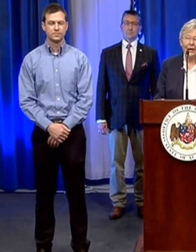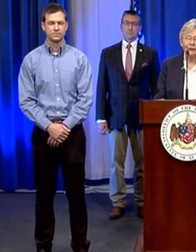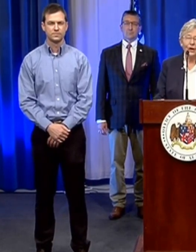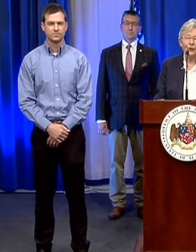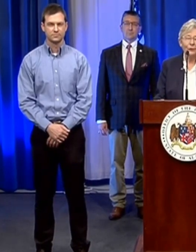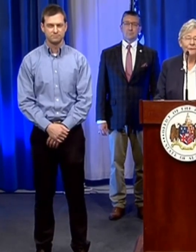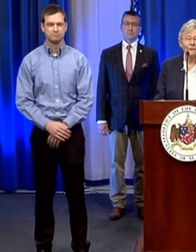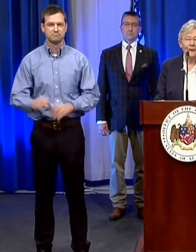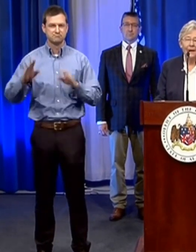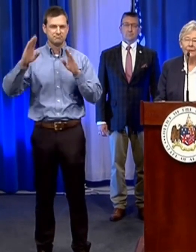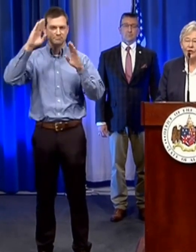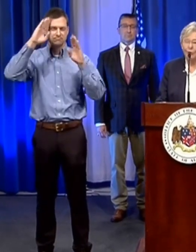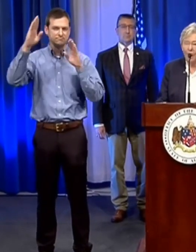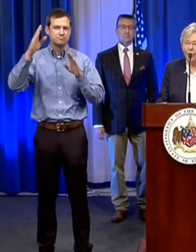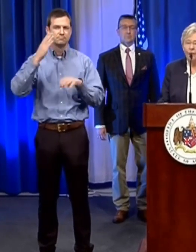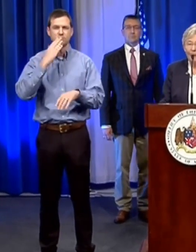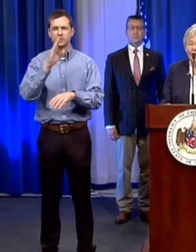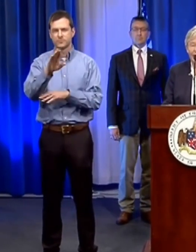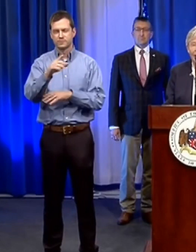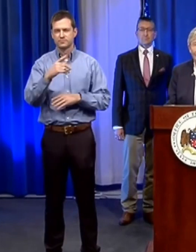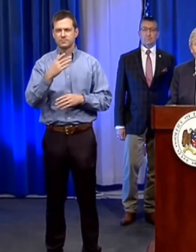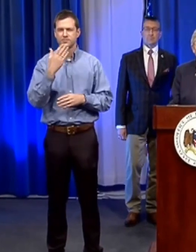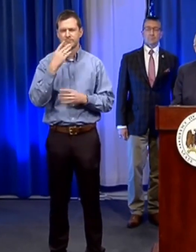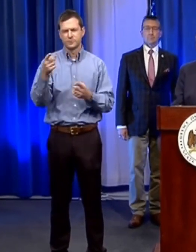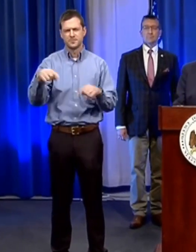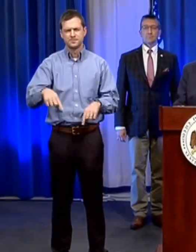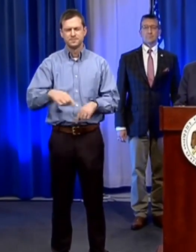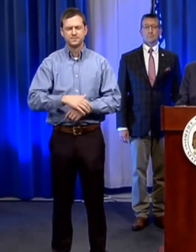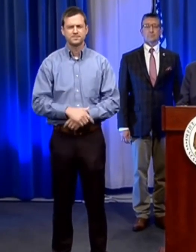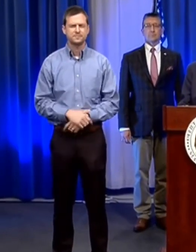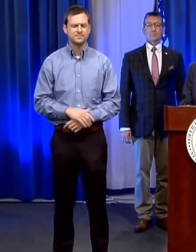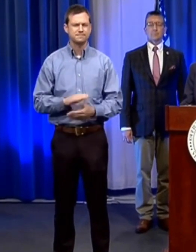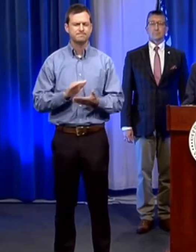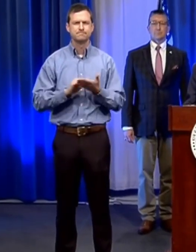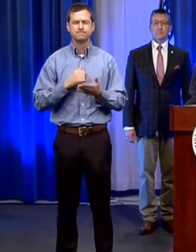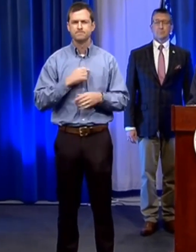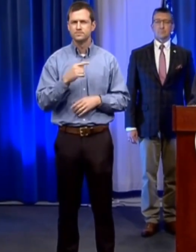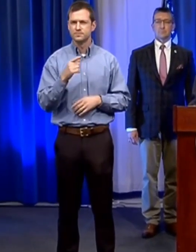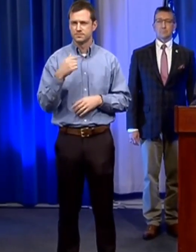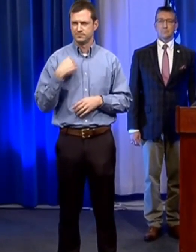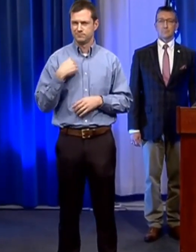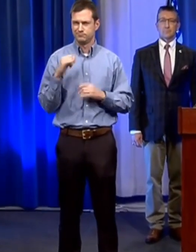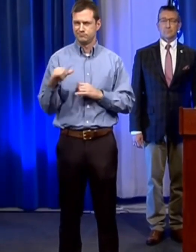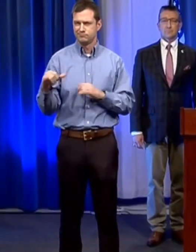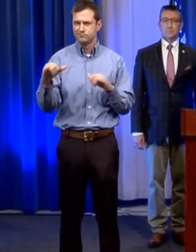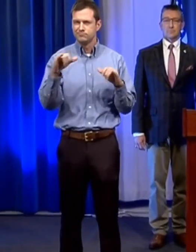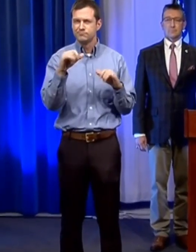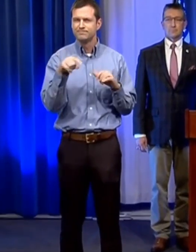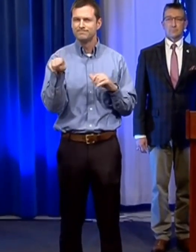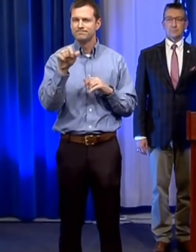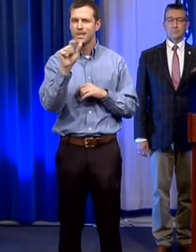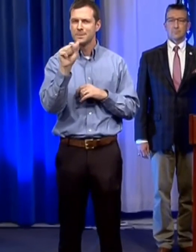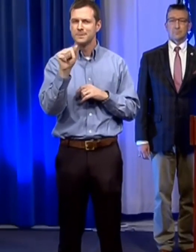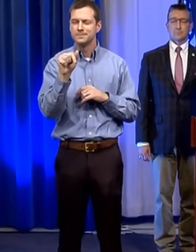good afternoon thank you all for being here excuse me I along with all my fellow Alabamians